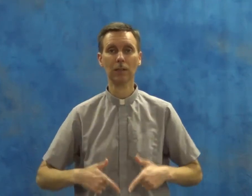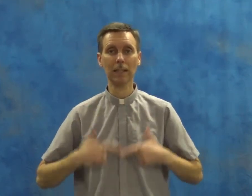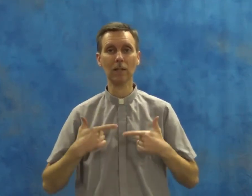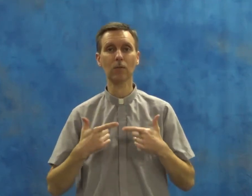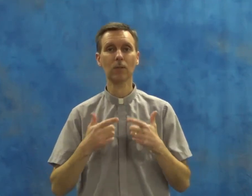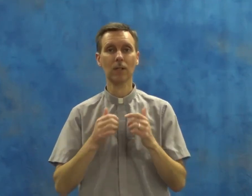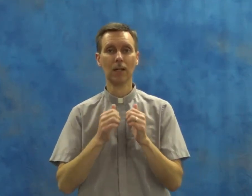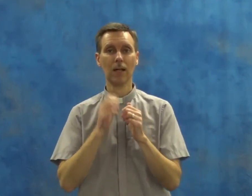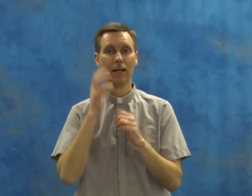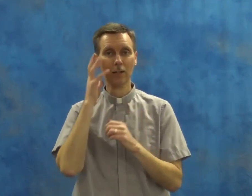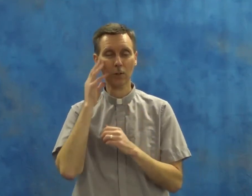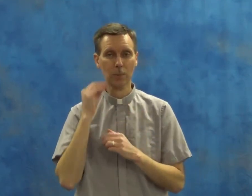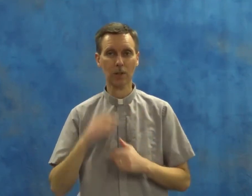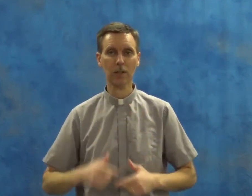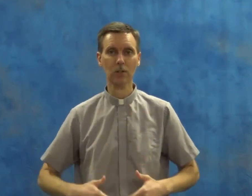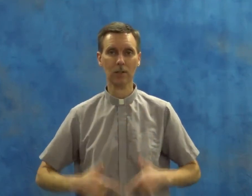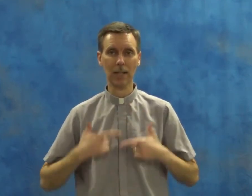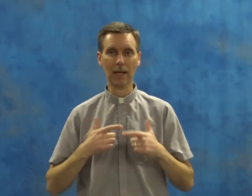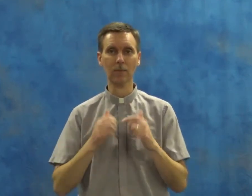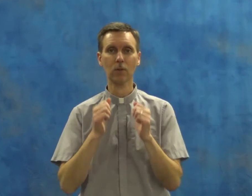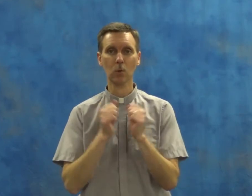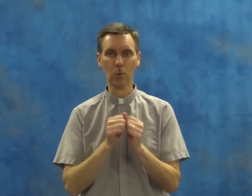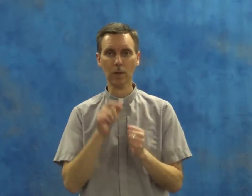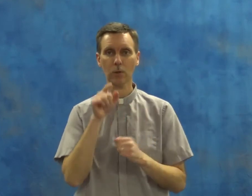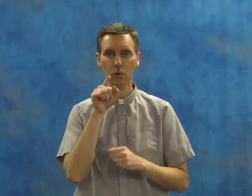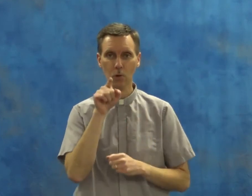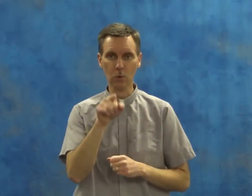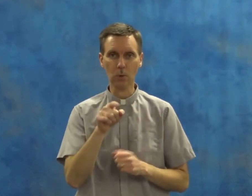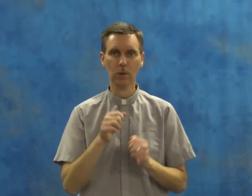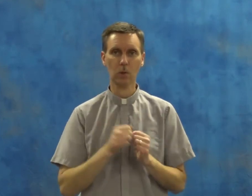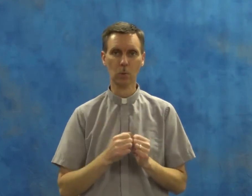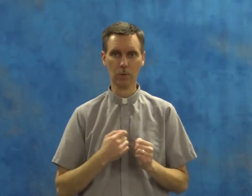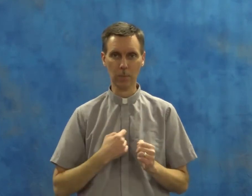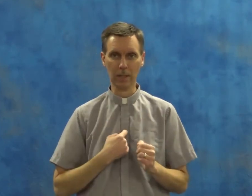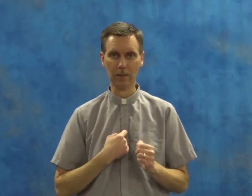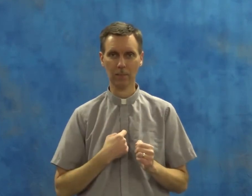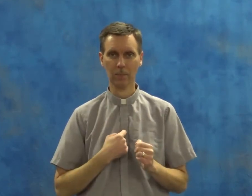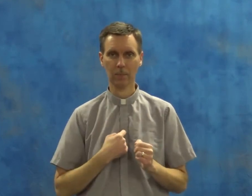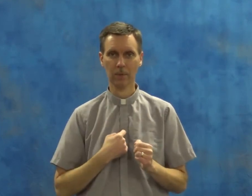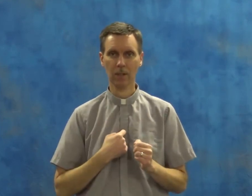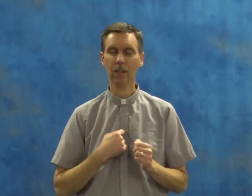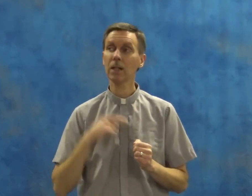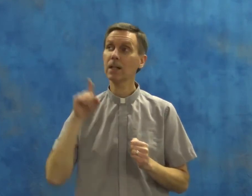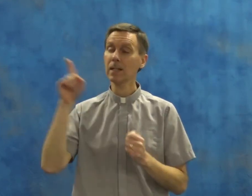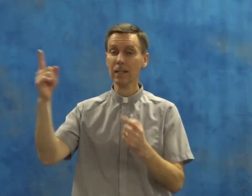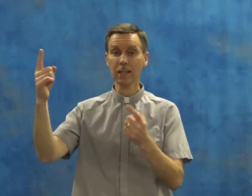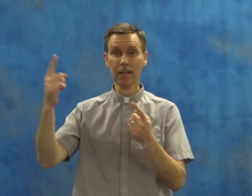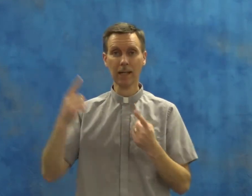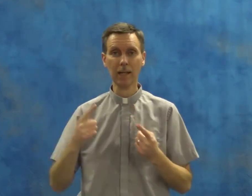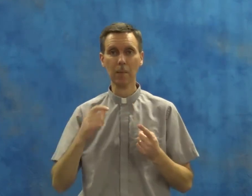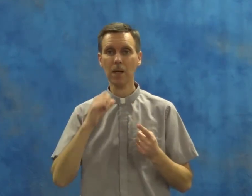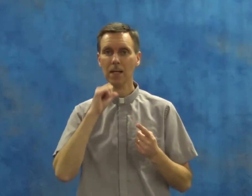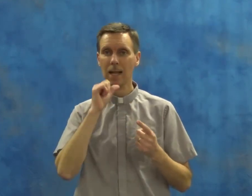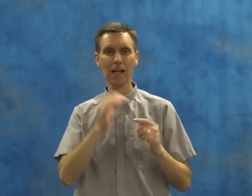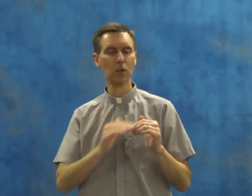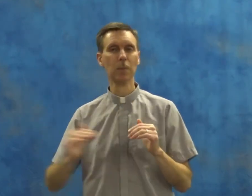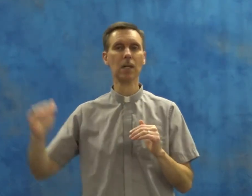live and experience life with you, with me. He came not to be